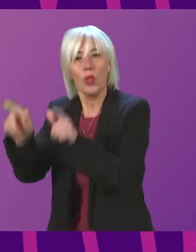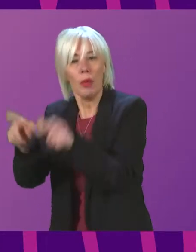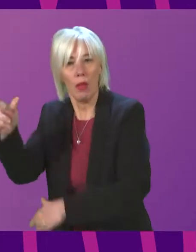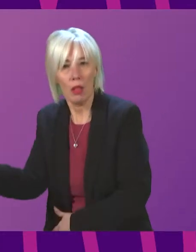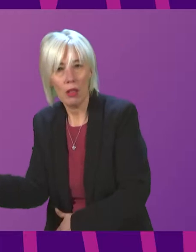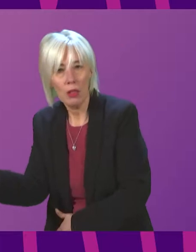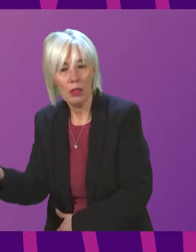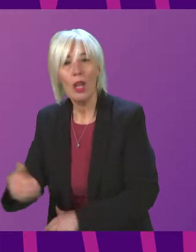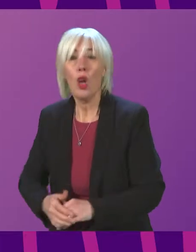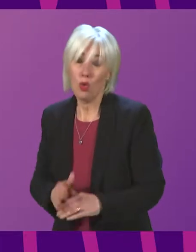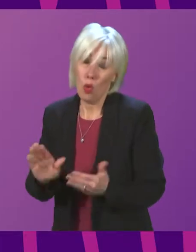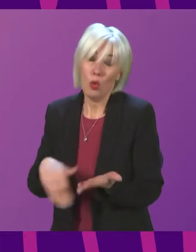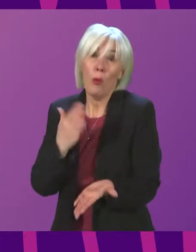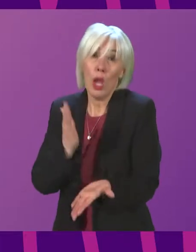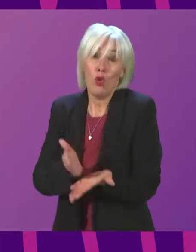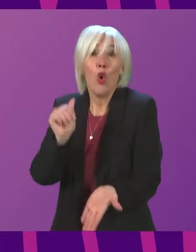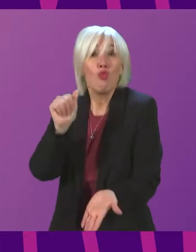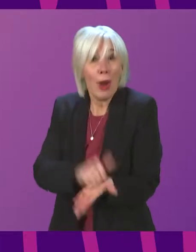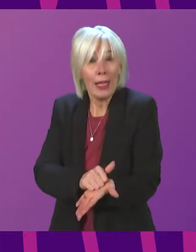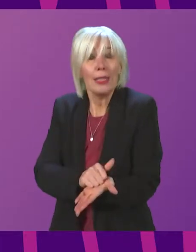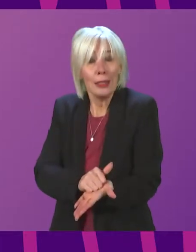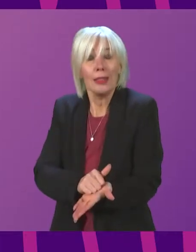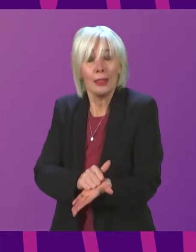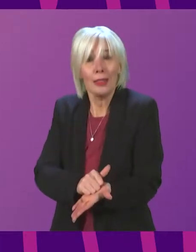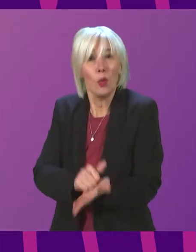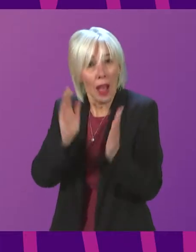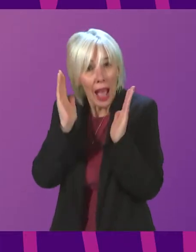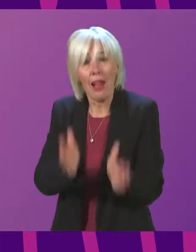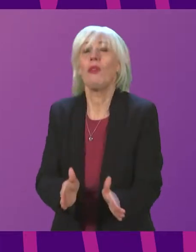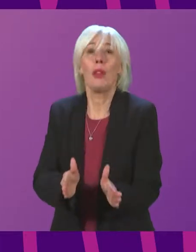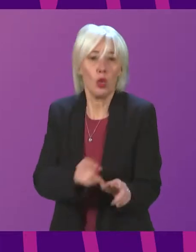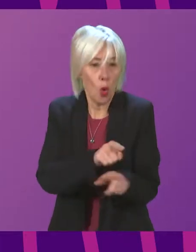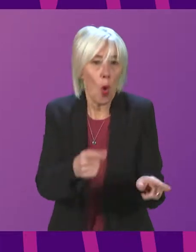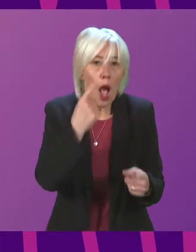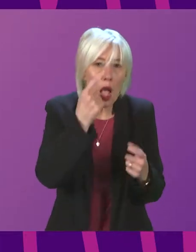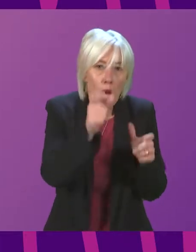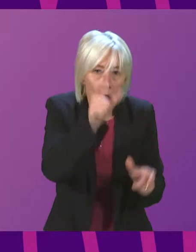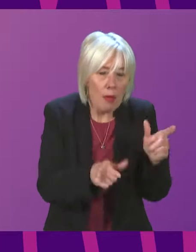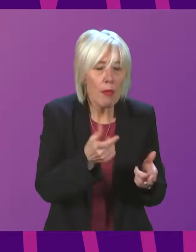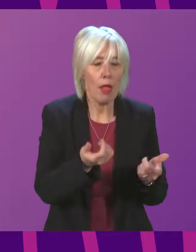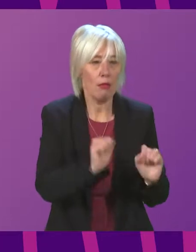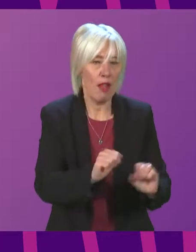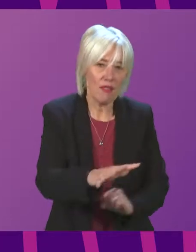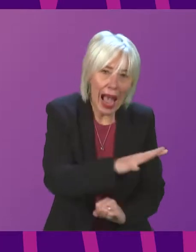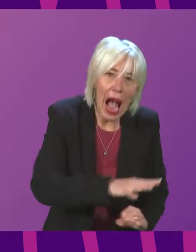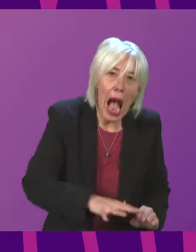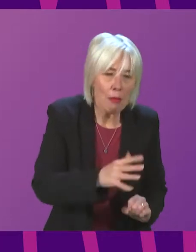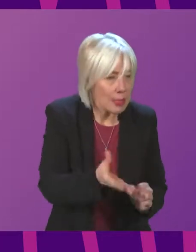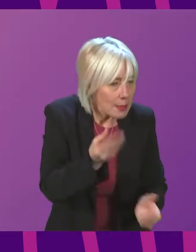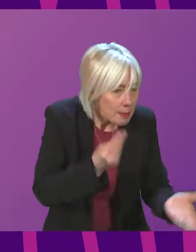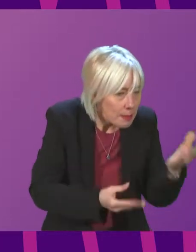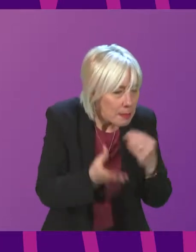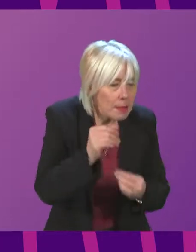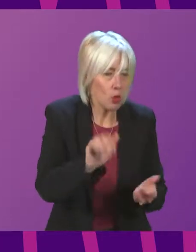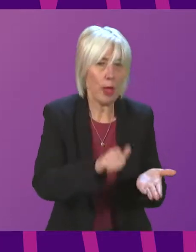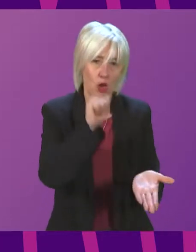So, in order to get this right, we need to ensure that we listening to young people and their families to ensure that the right provision